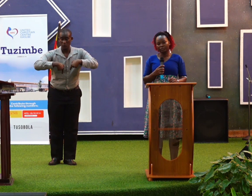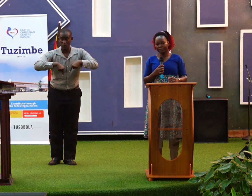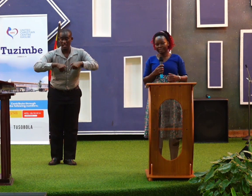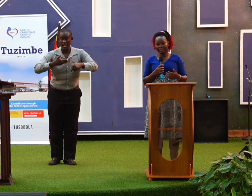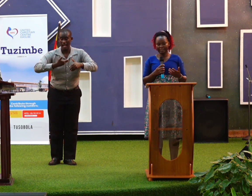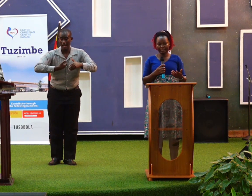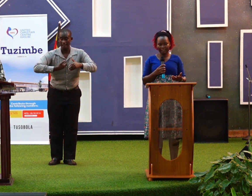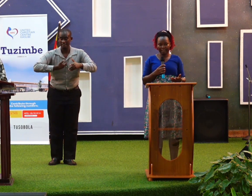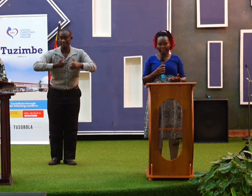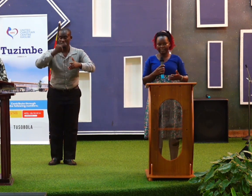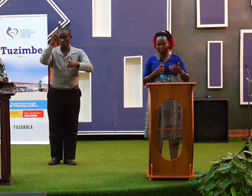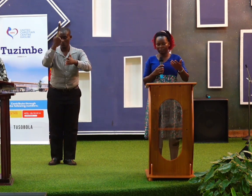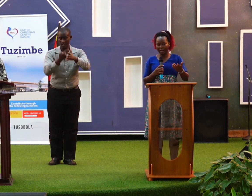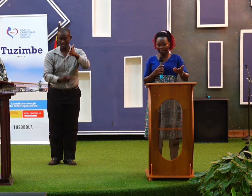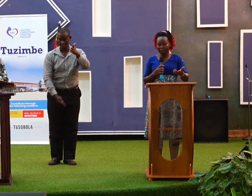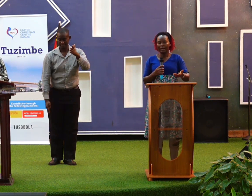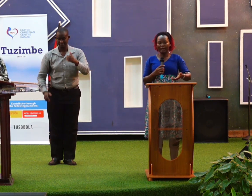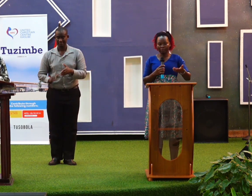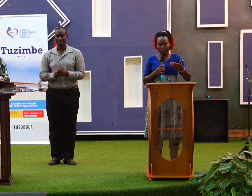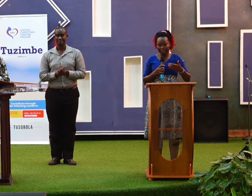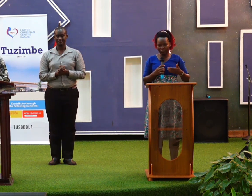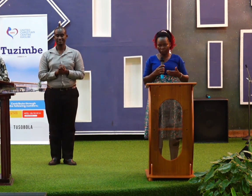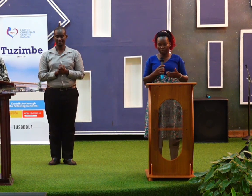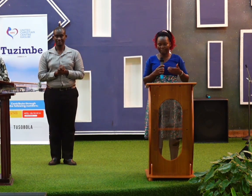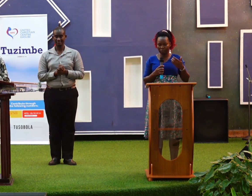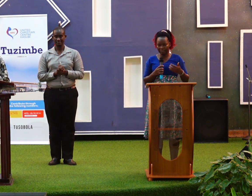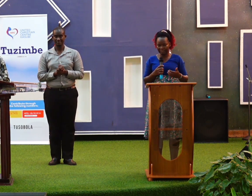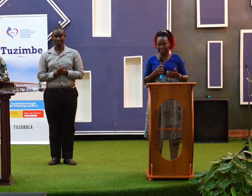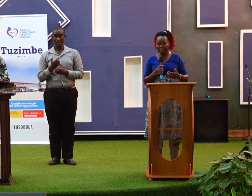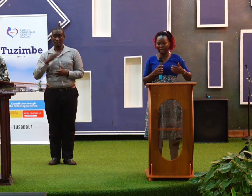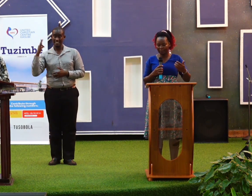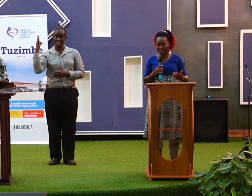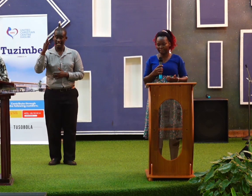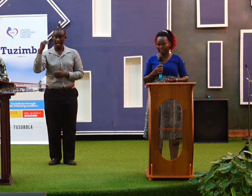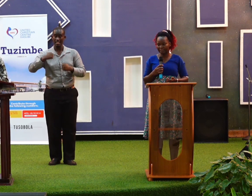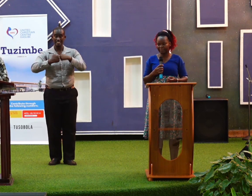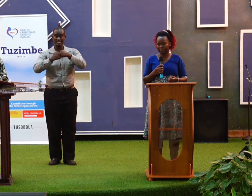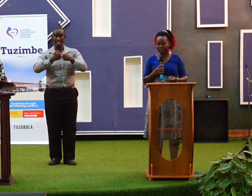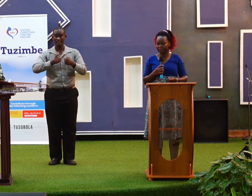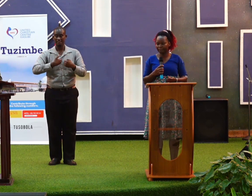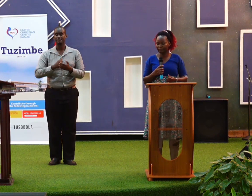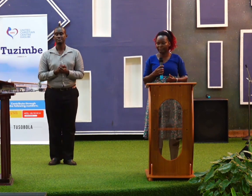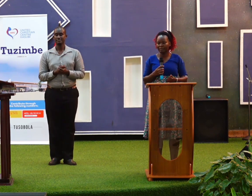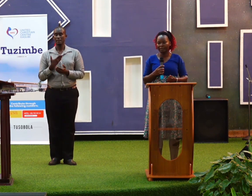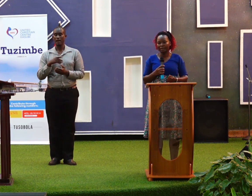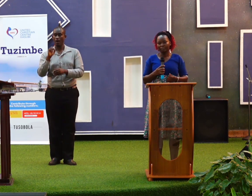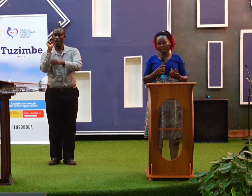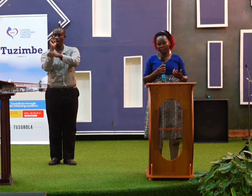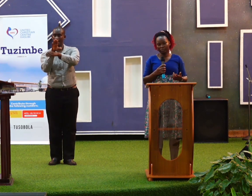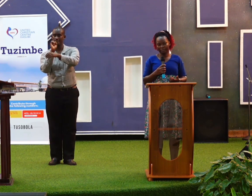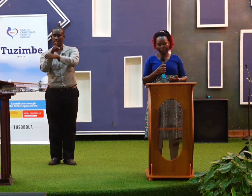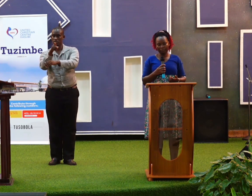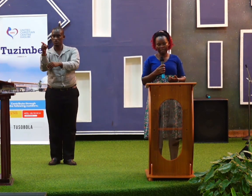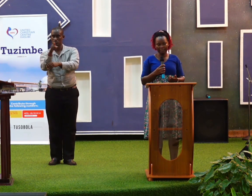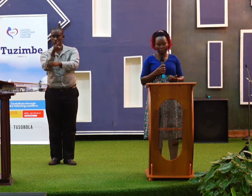So this is the challenge that you have and we too as your teachers have the challenge. But